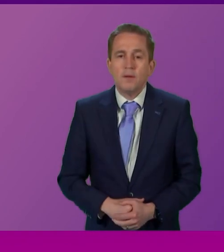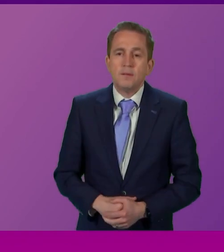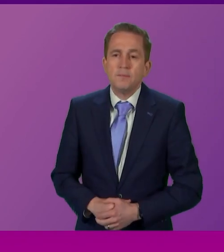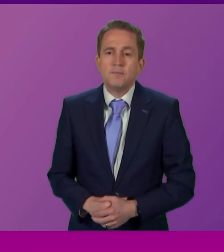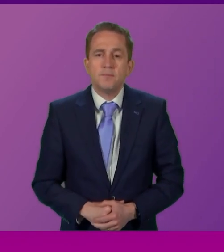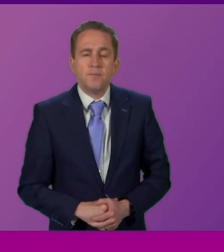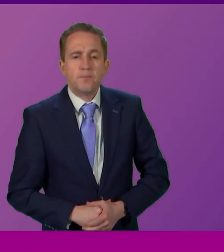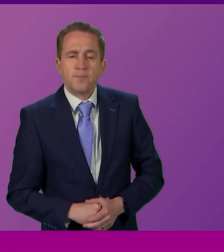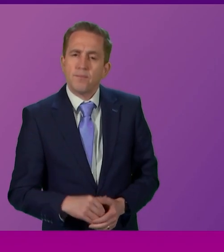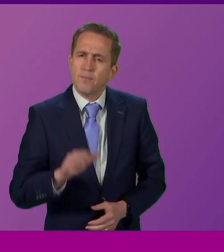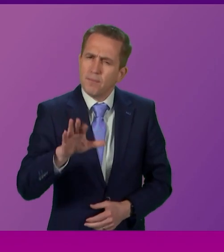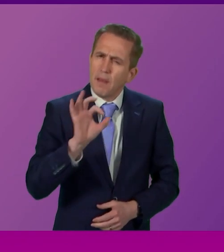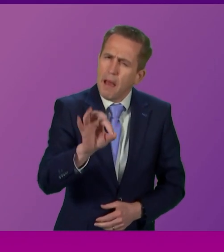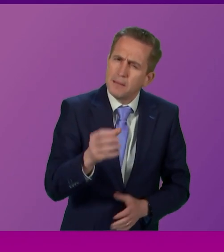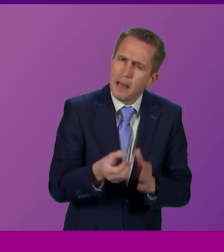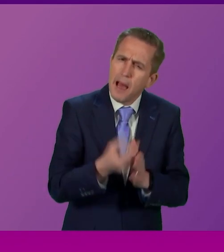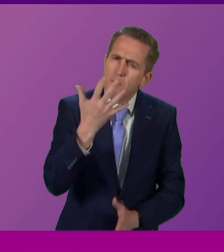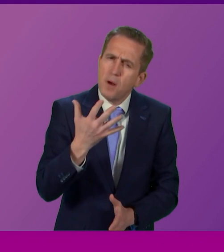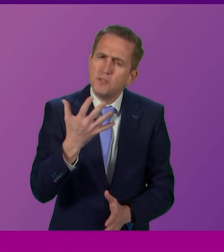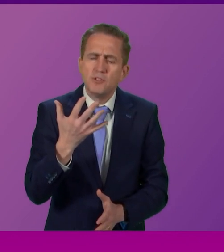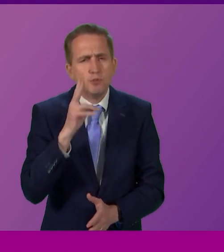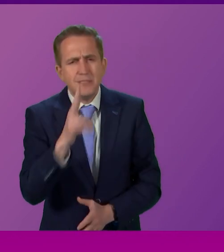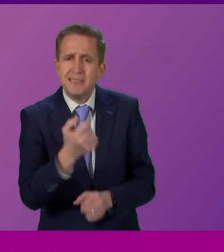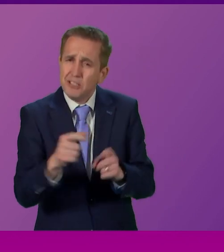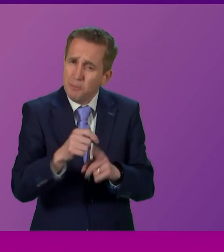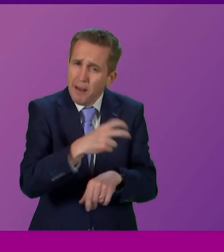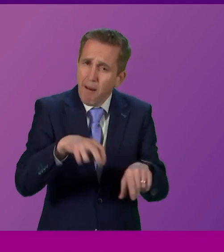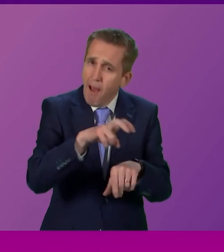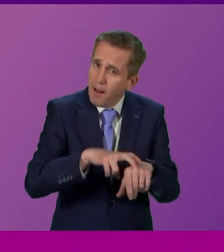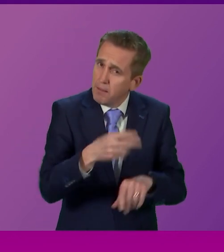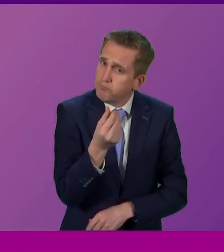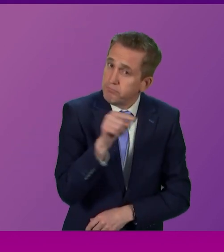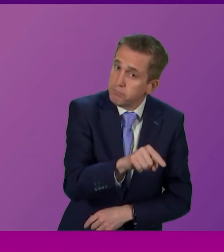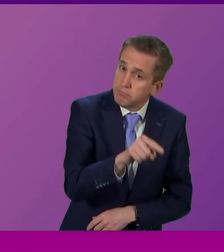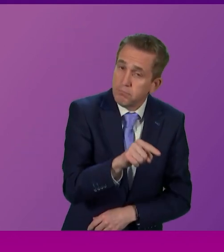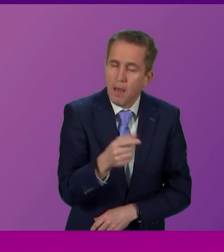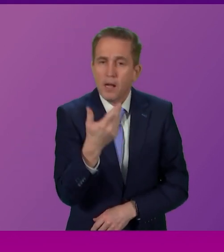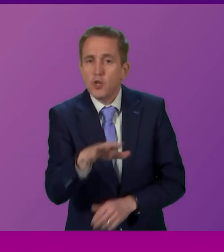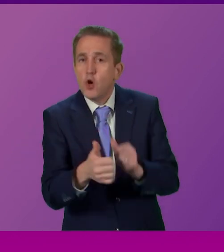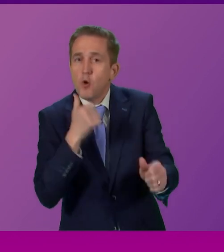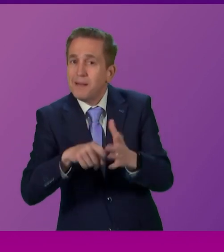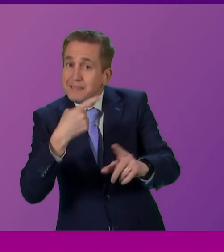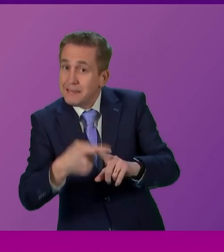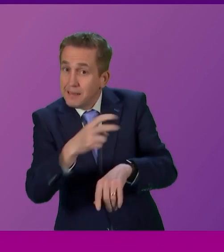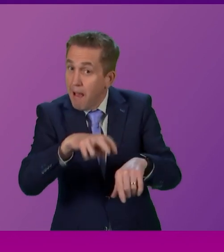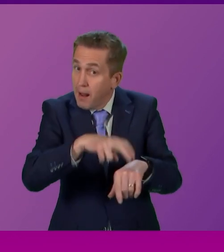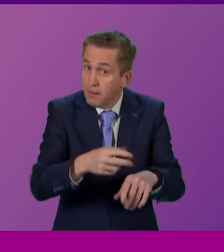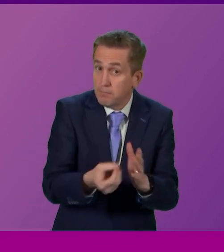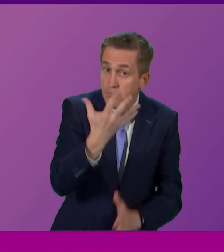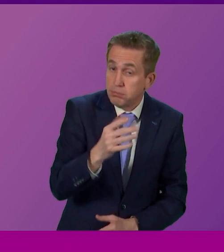this Parliament how much it costs to see a GP in Ireland, and what the prevailing rate of cooperation tax is in Ireland. Cabinet Secretary.